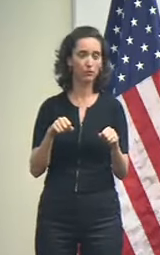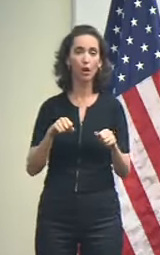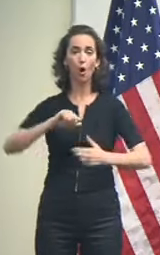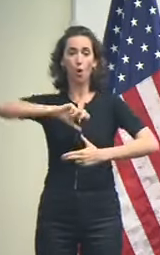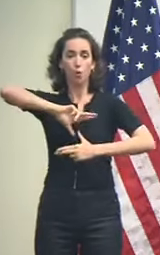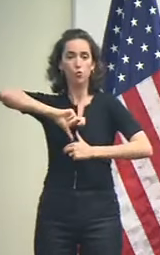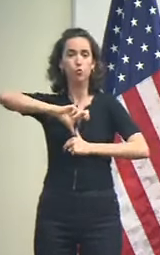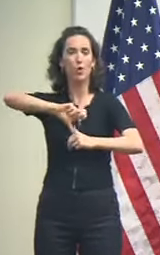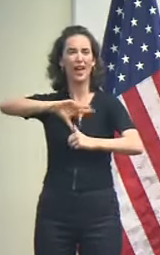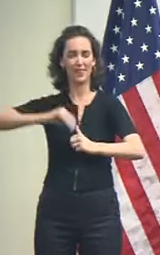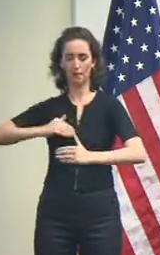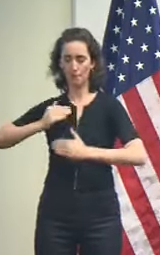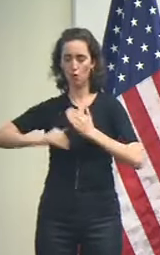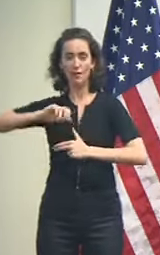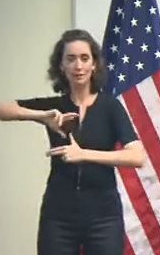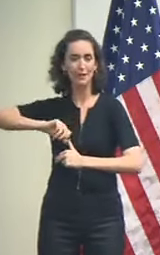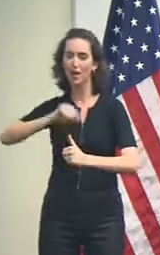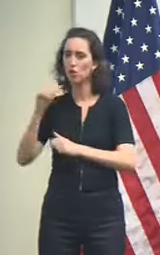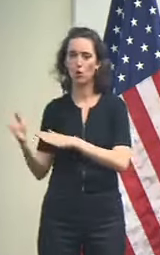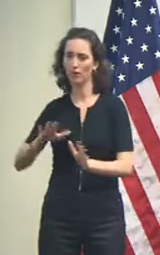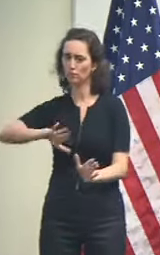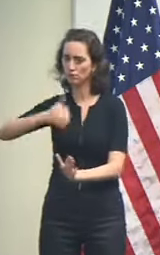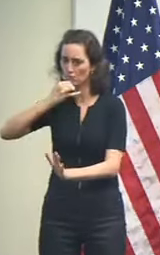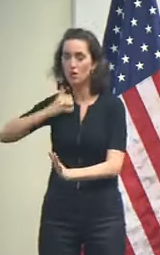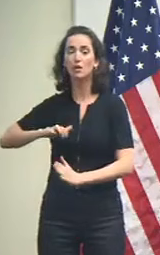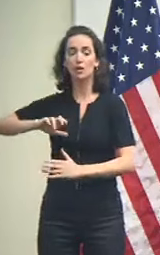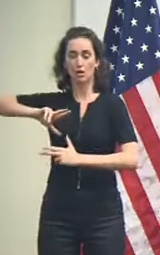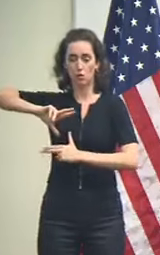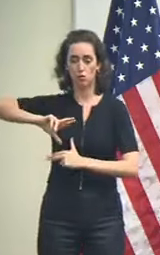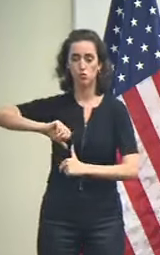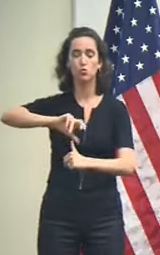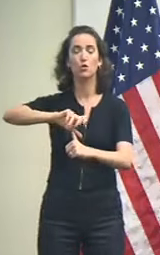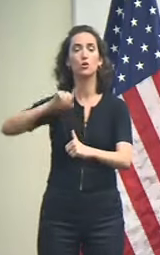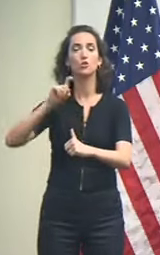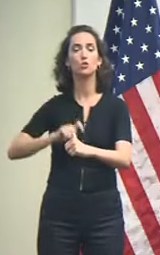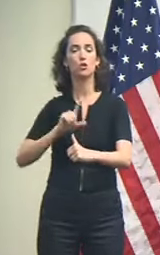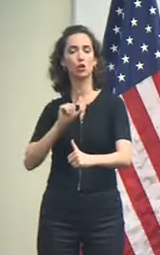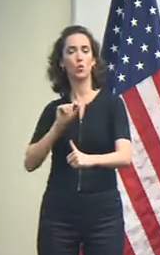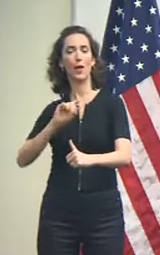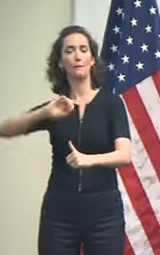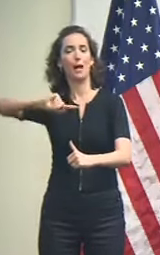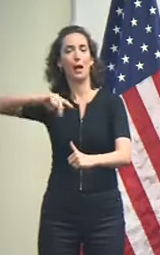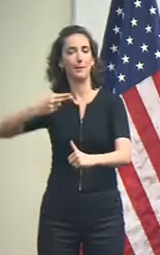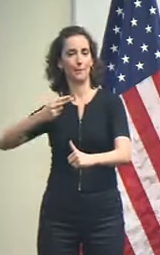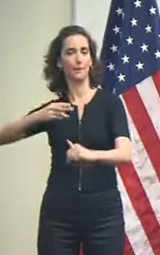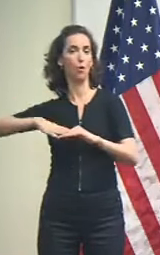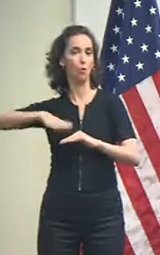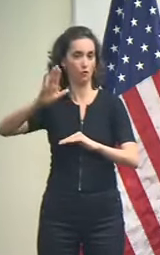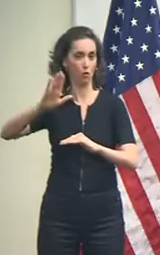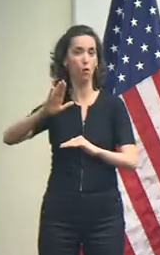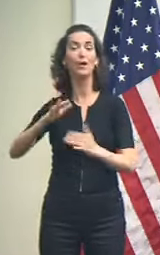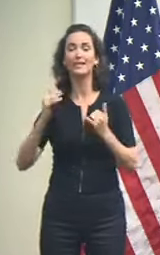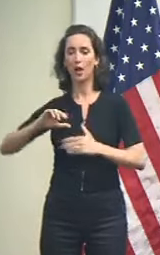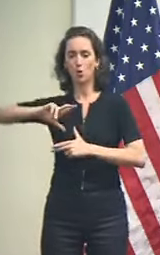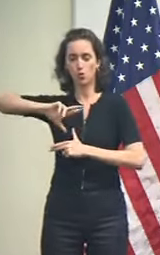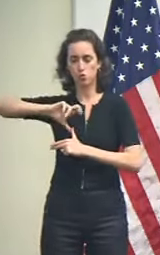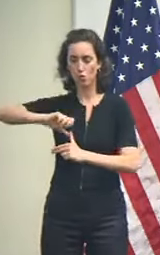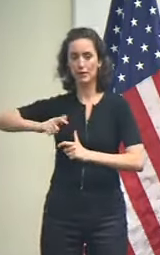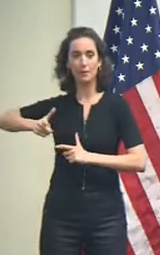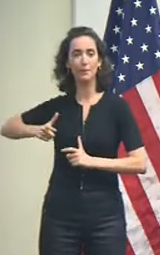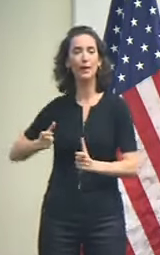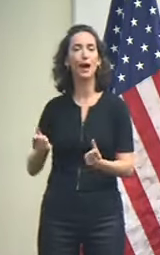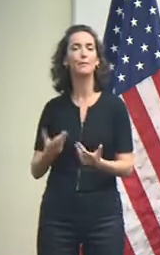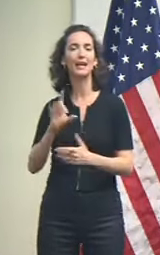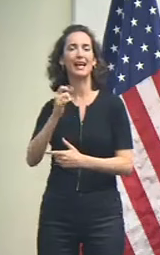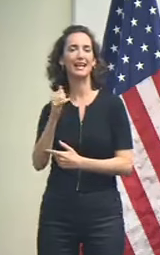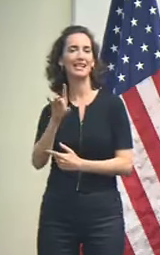greater. It's currently moving at about 18 miles per hour. We do expect Hurricane Zeta to continue